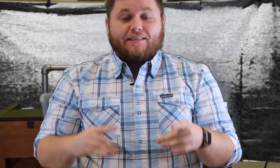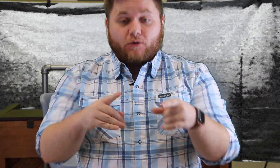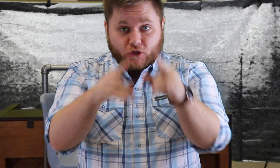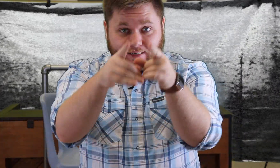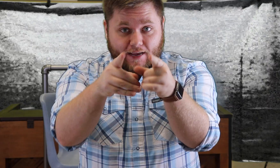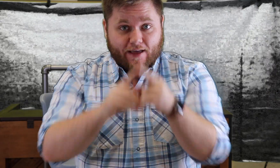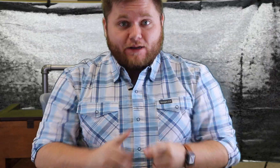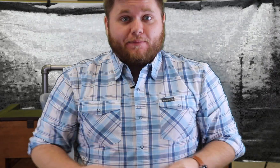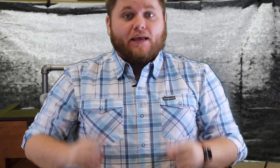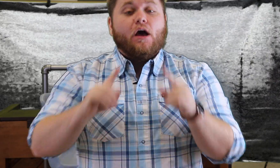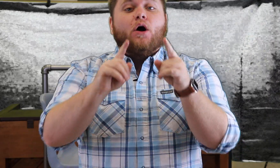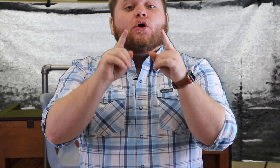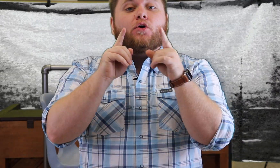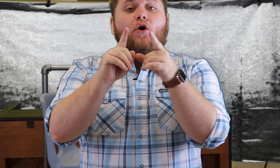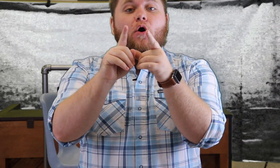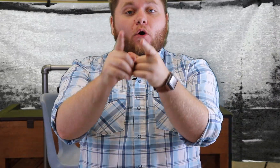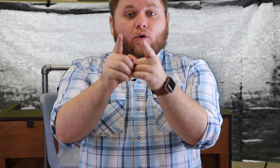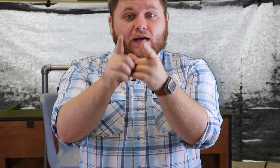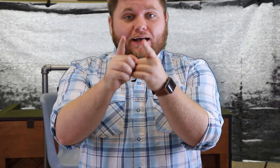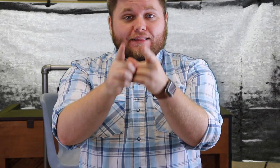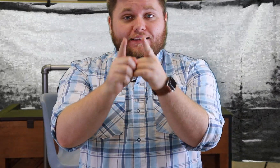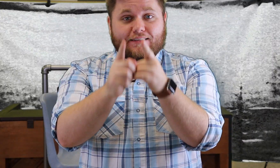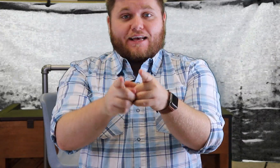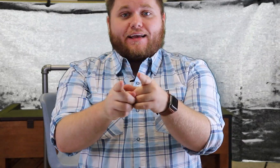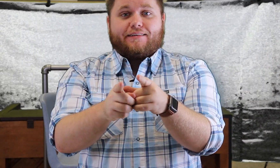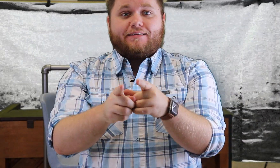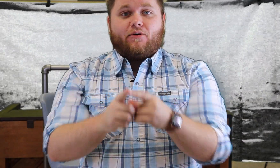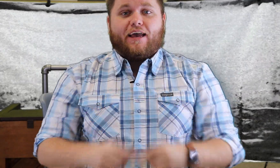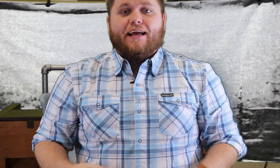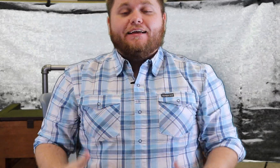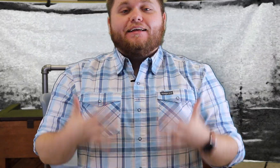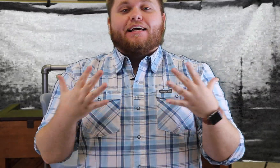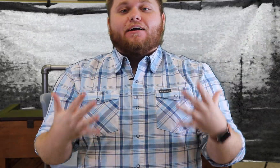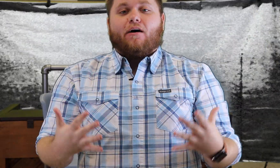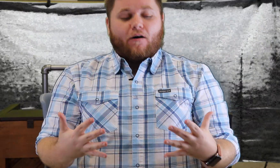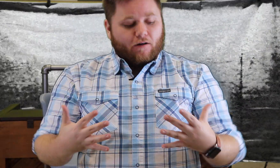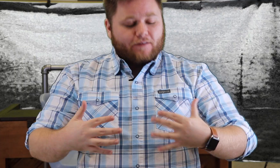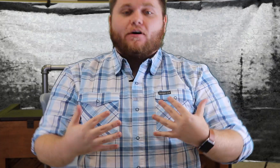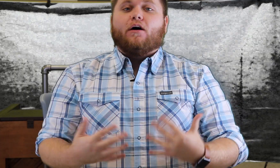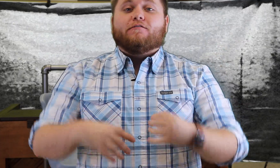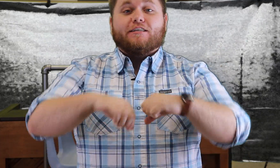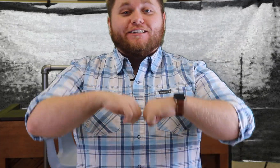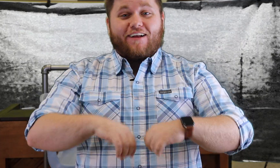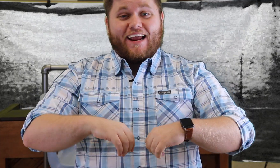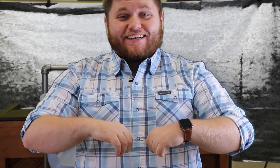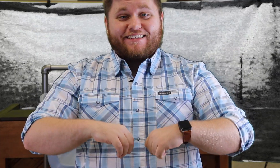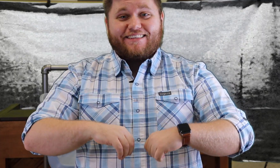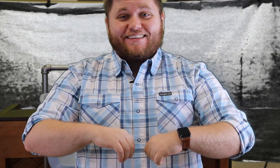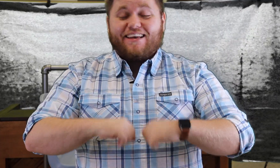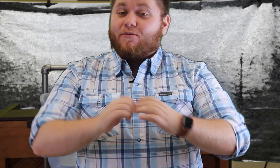i want you to say that with me codali signs okay it all involves your hands and